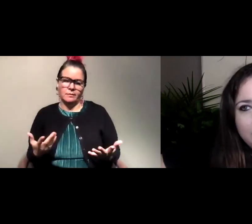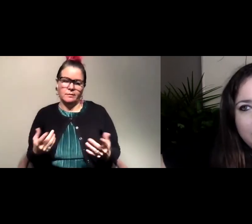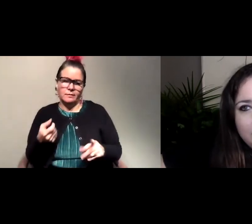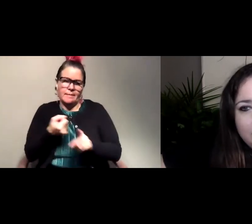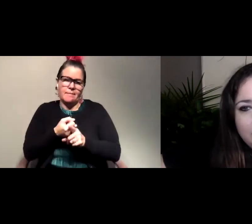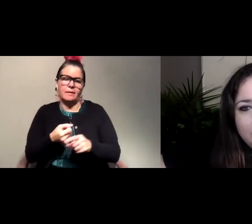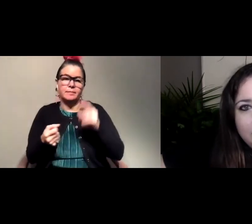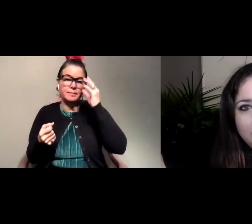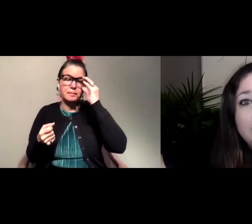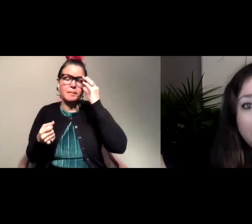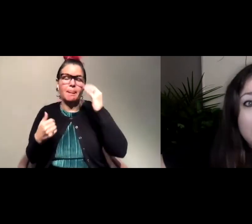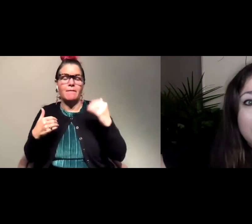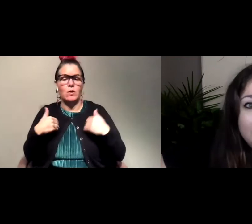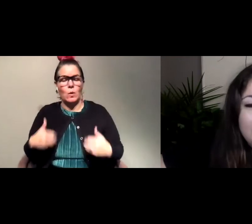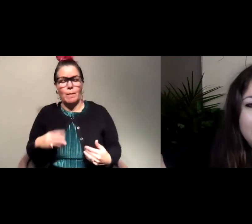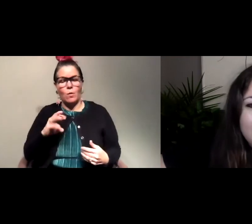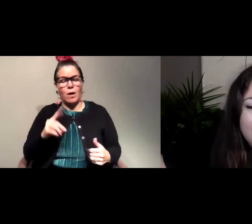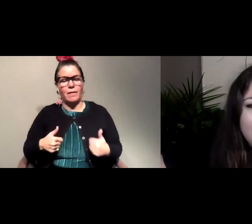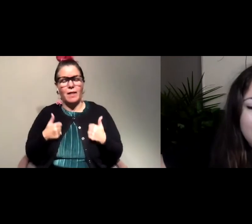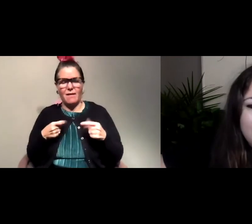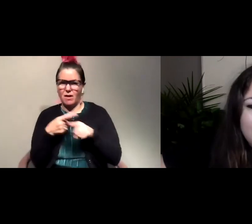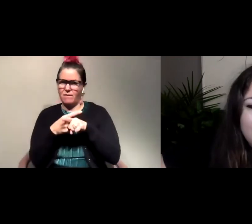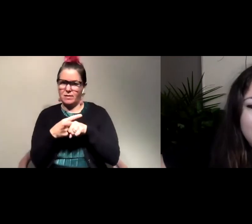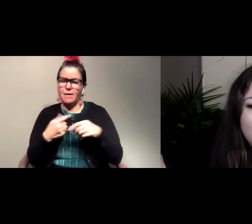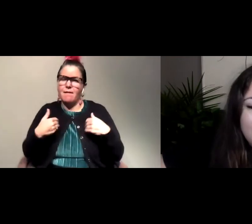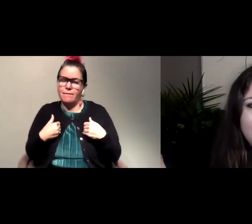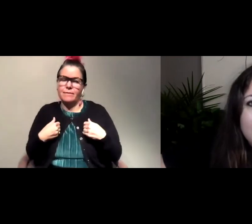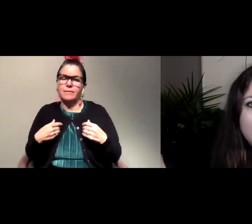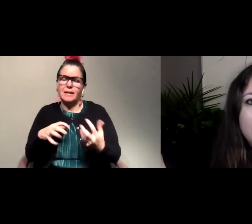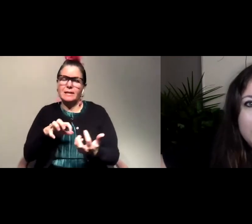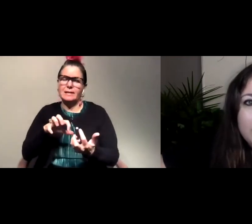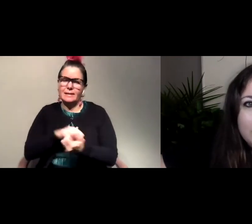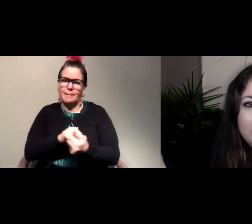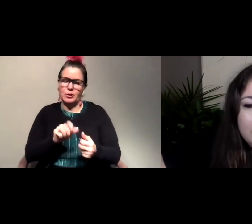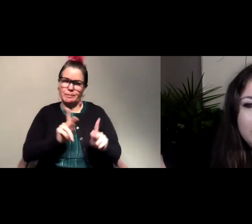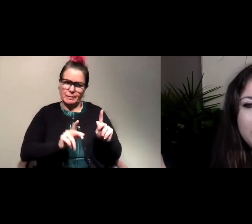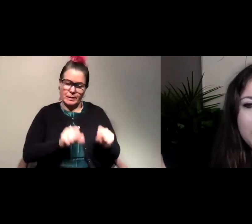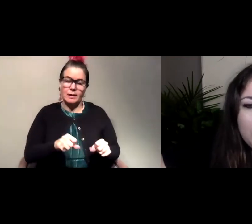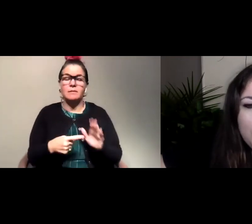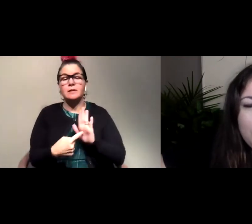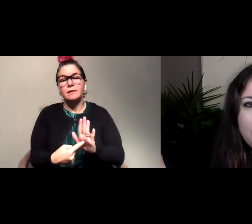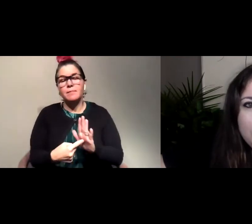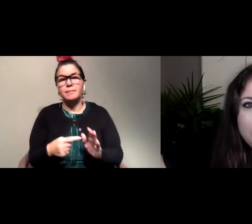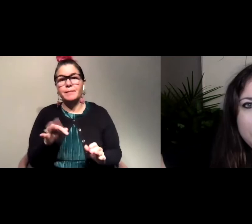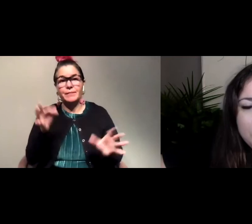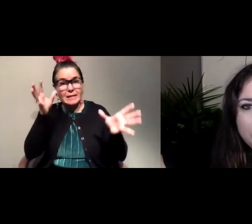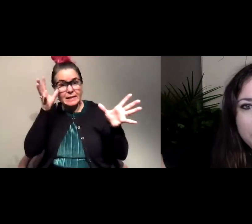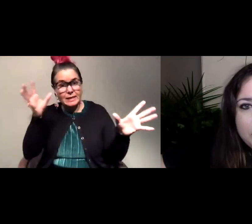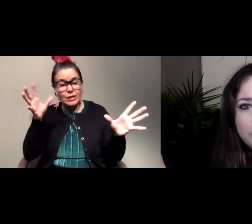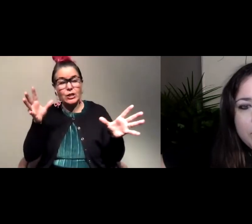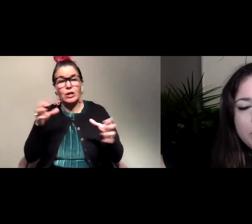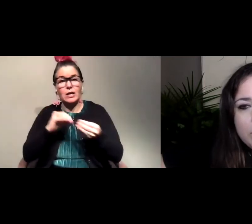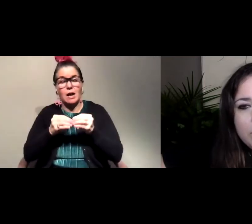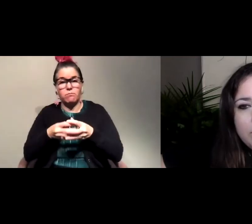we call human wildlife conflicts, which are can be really damaging to people. So for instance, if our deer populations are really